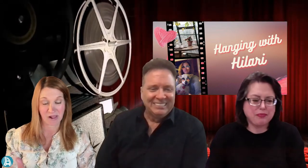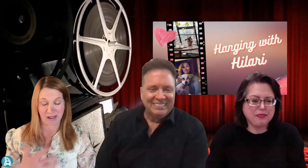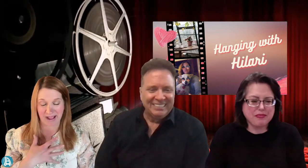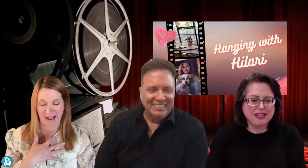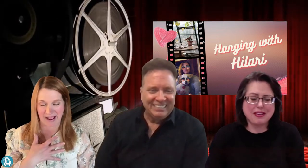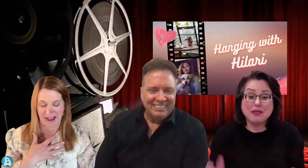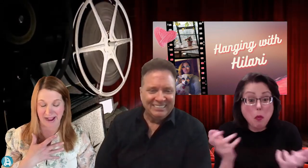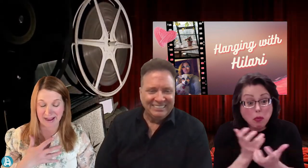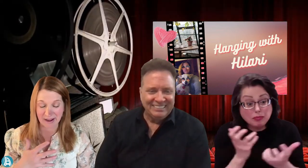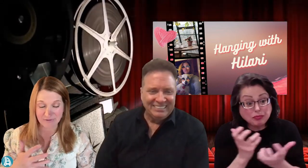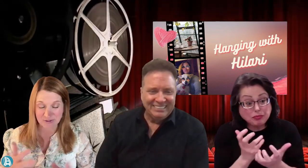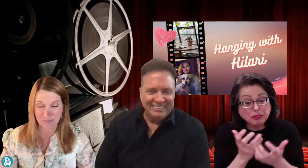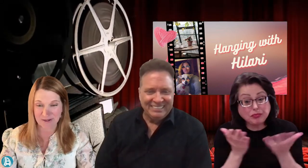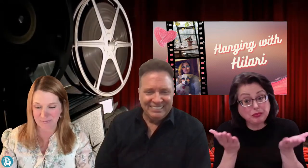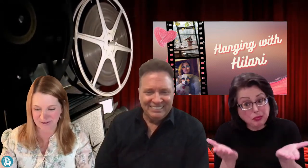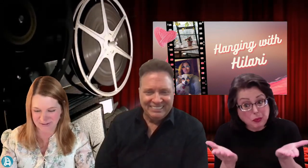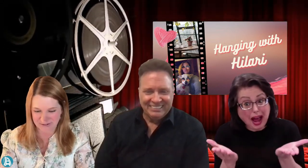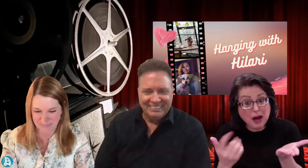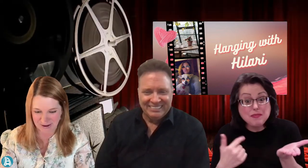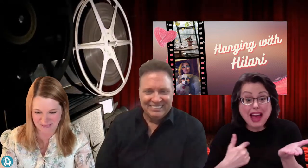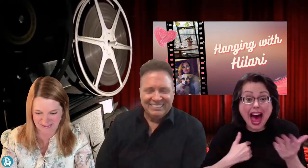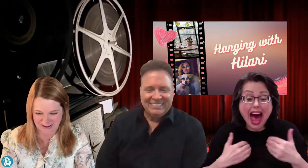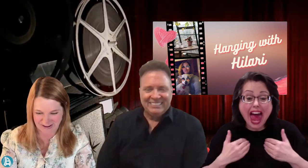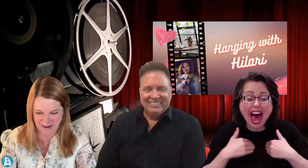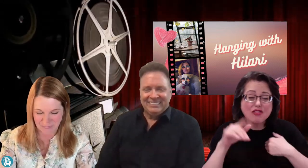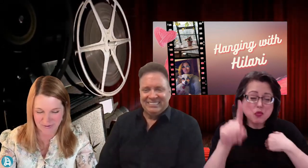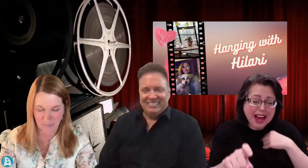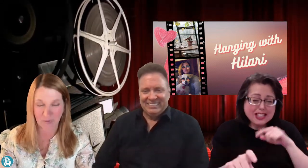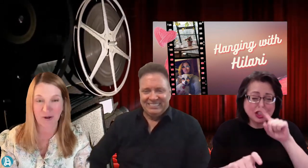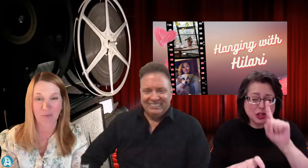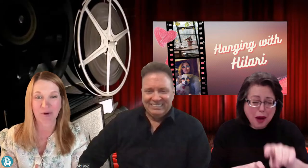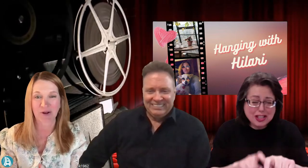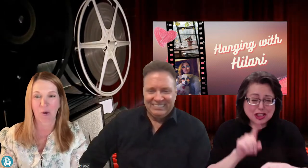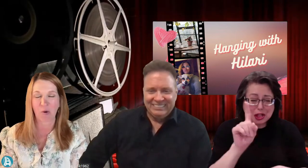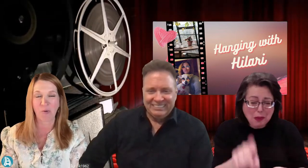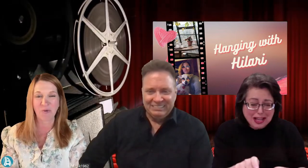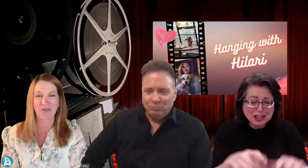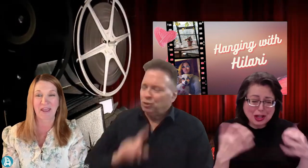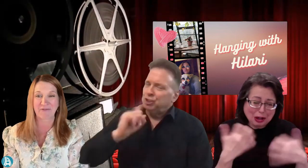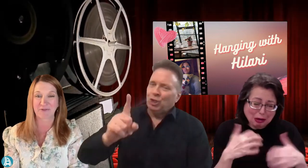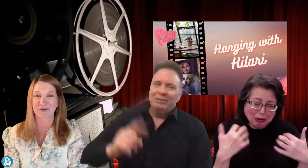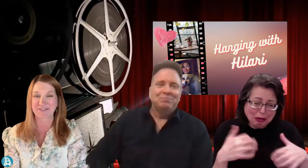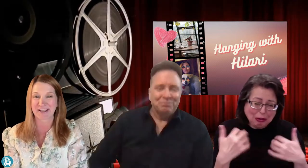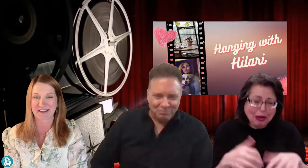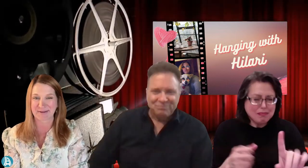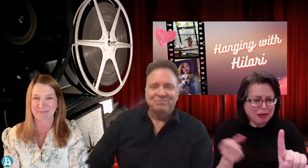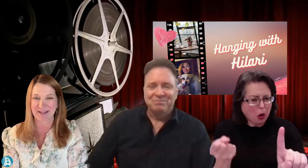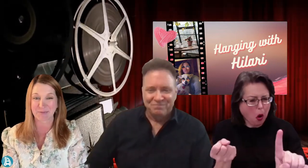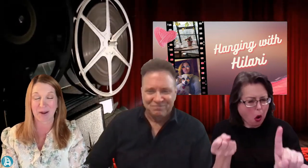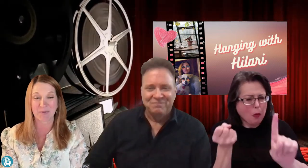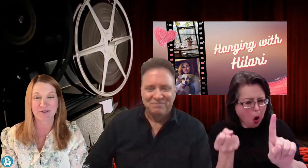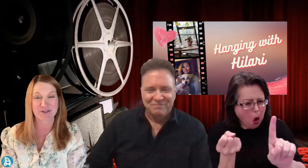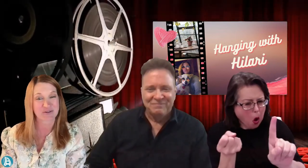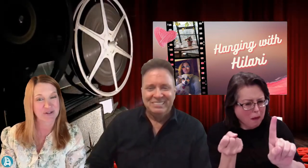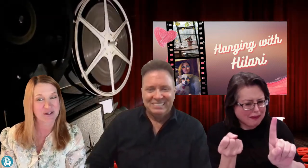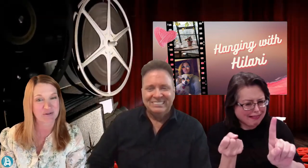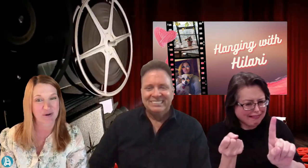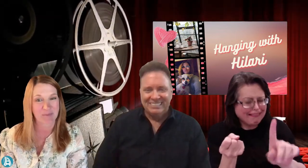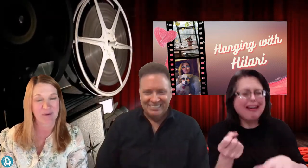Well, I have so many questions about that. We're going to hold that for a second because while we're in the screening room,